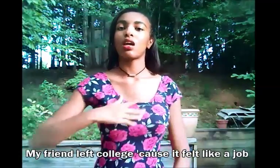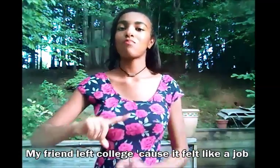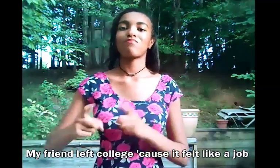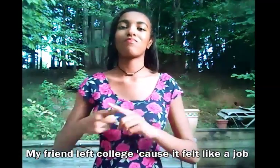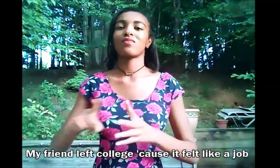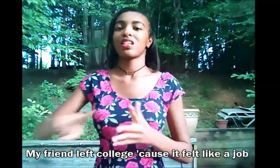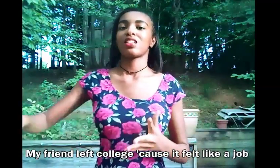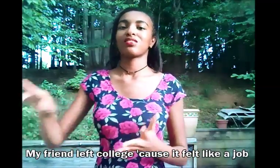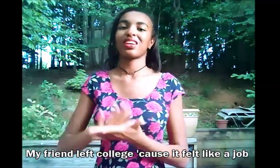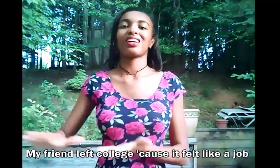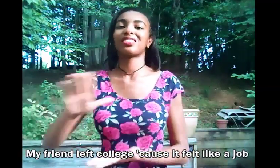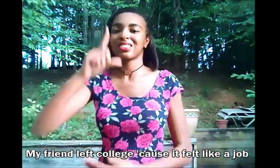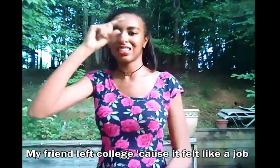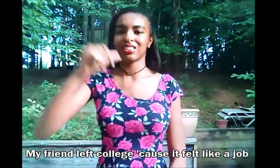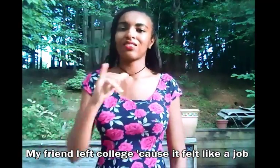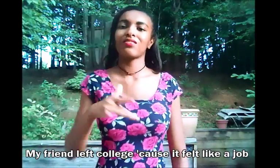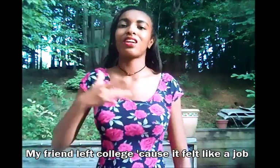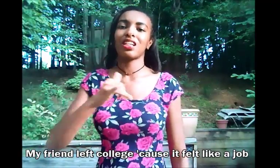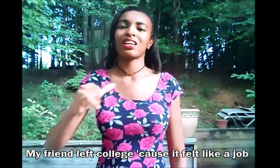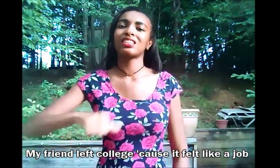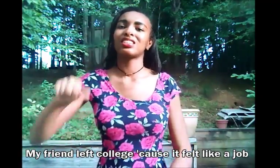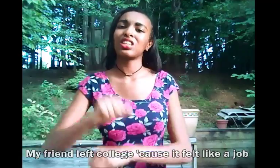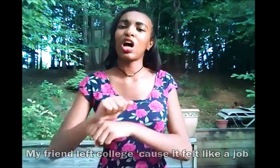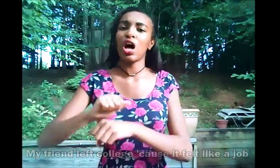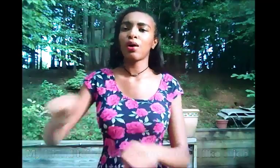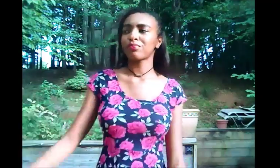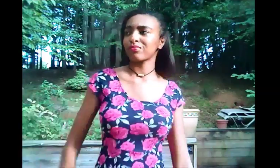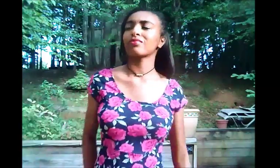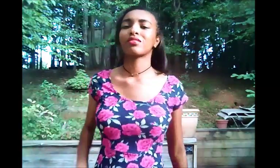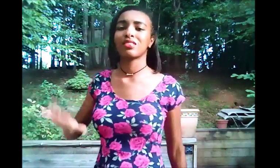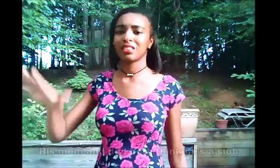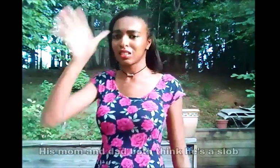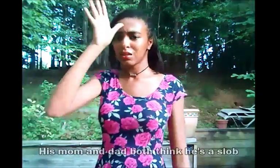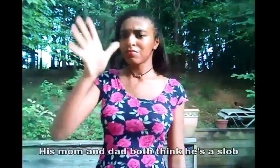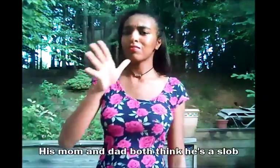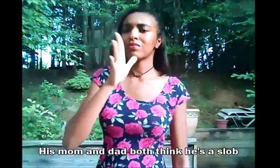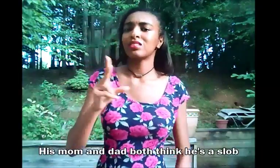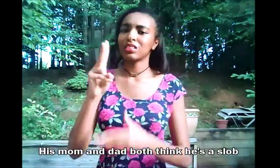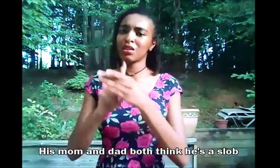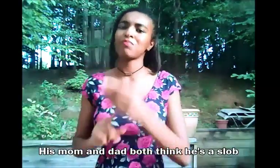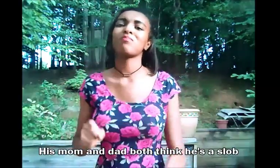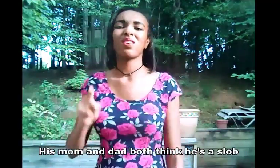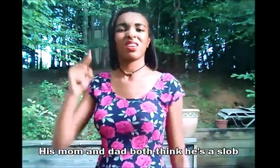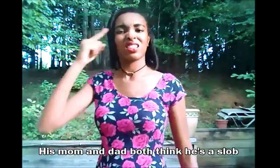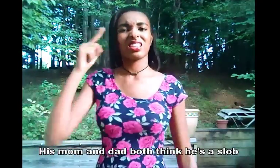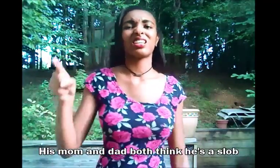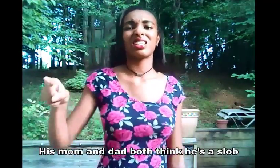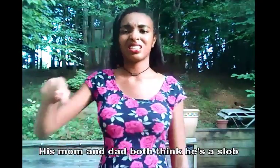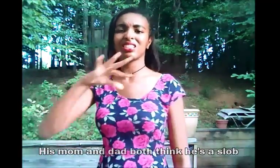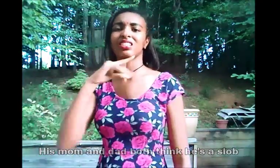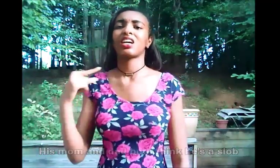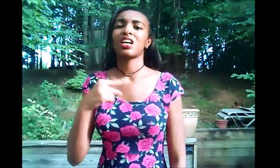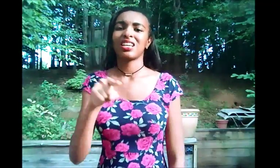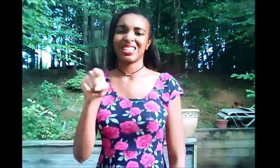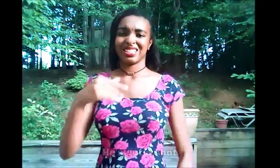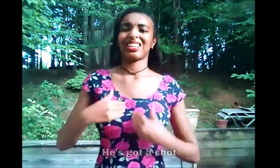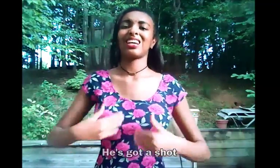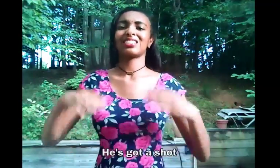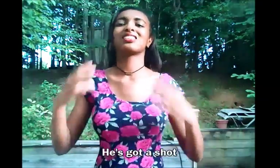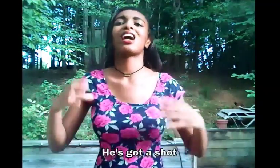my friend left college cause it felt like a job his mom and dad both think he's a slob he's got a